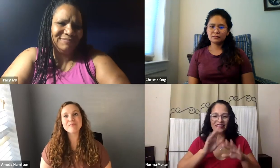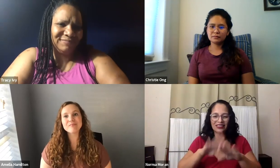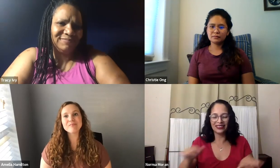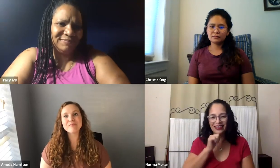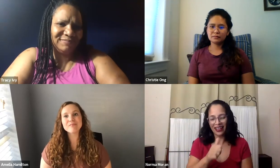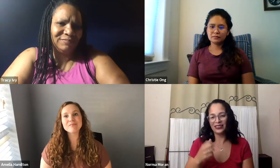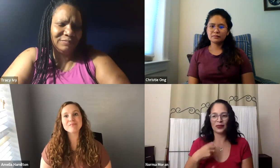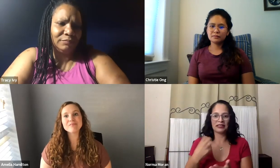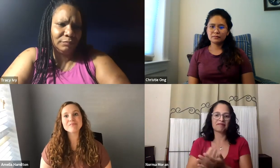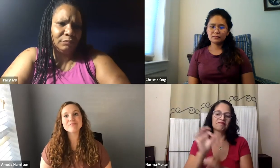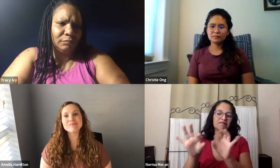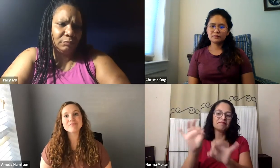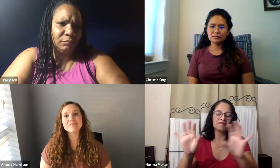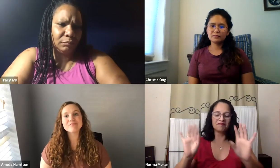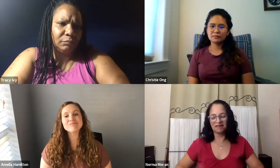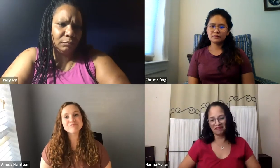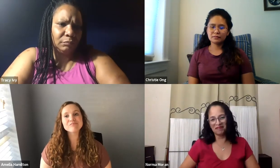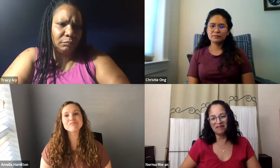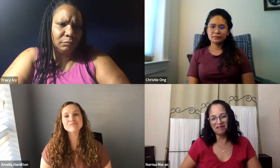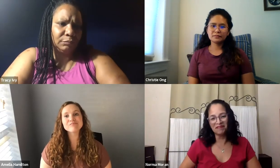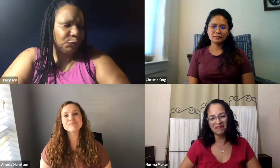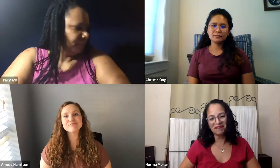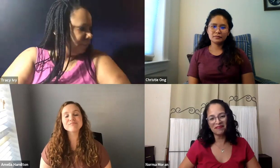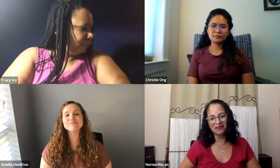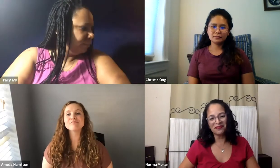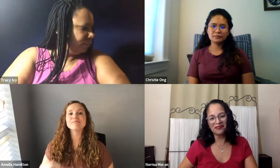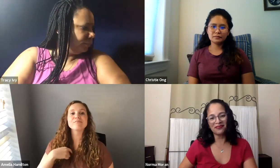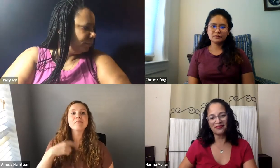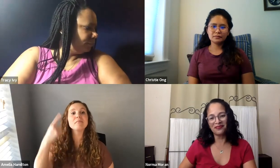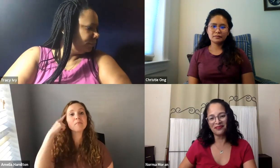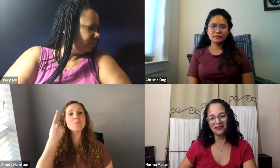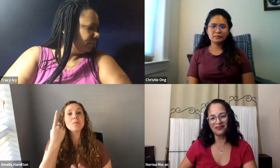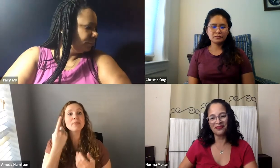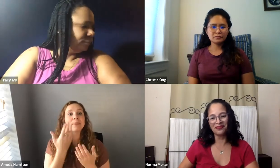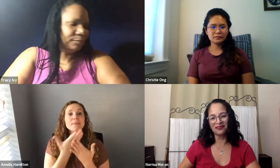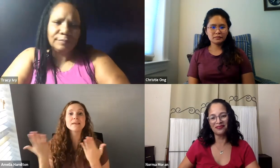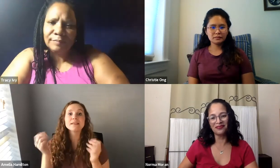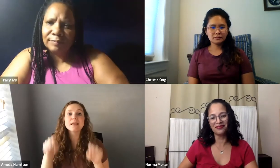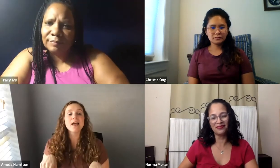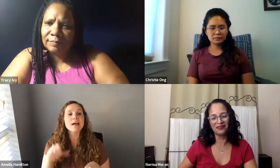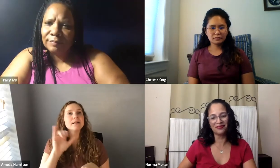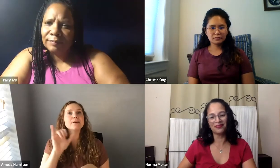has access or has young children that can go share their stories with these young children, but it's a possibility.